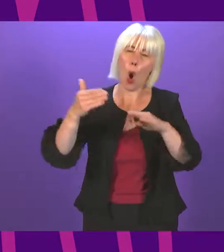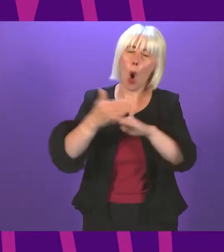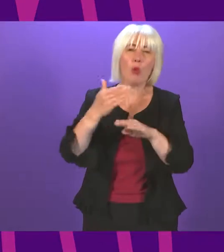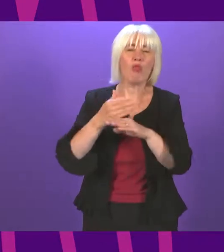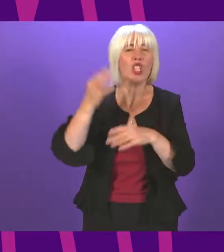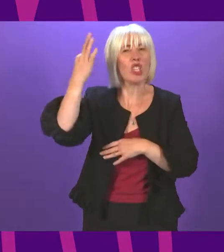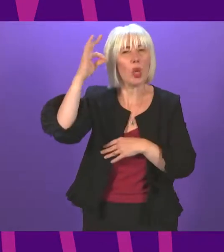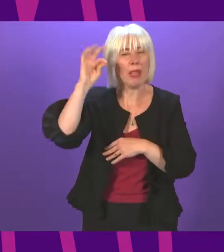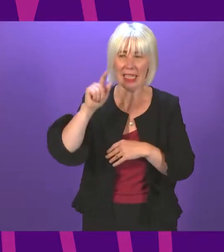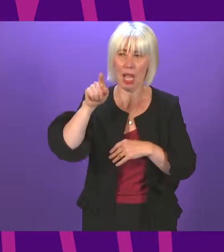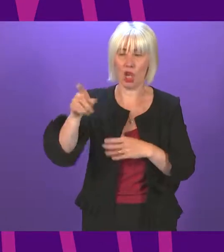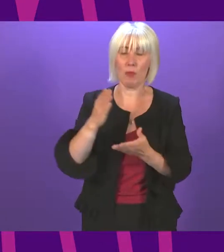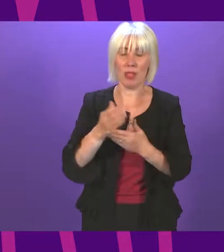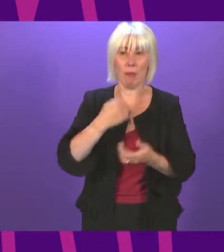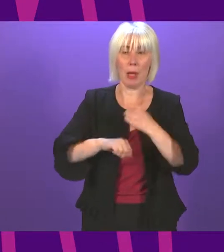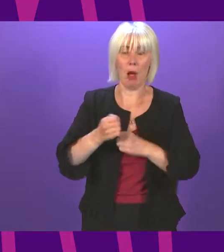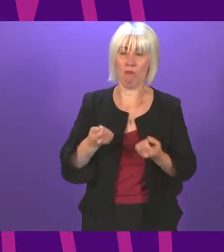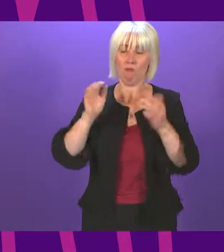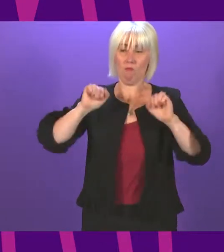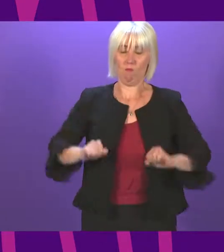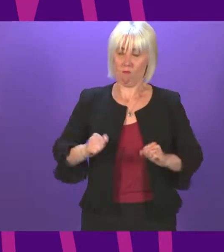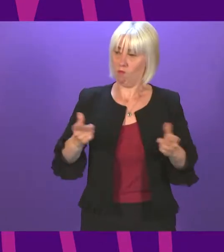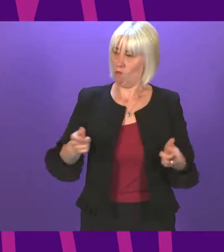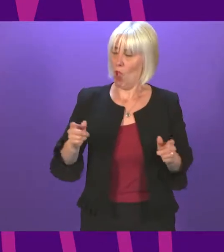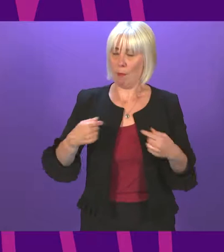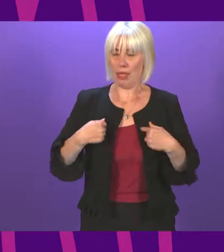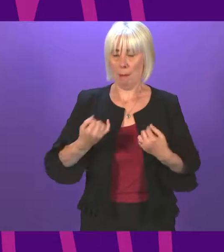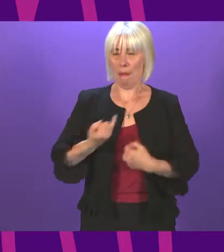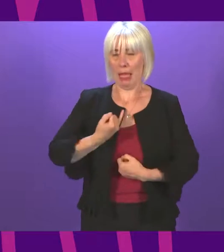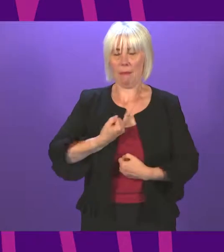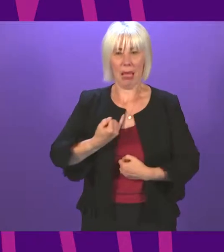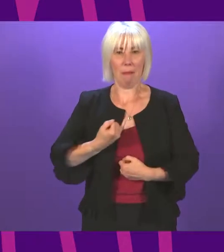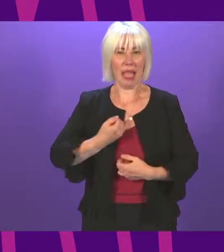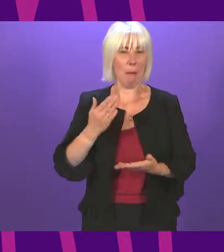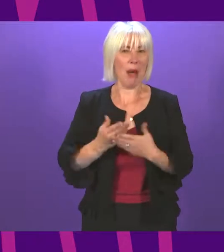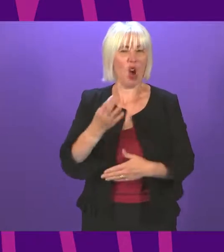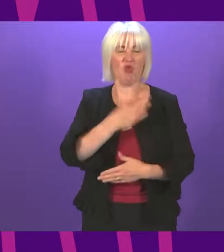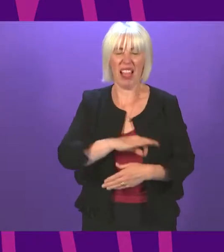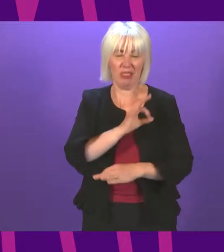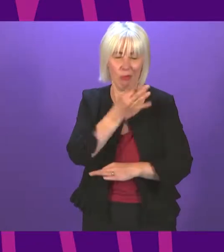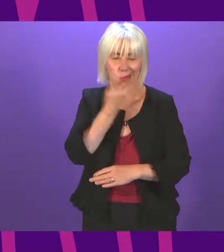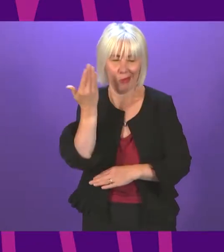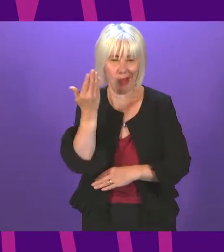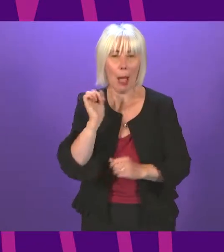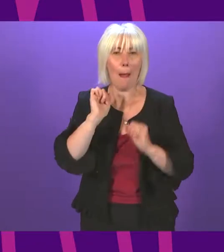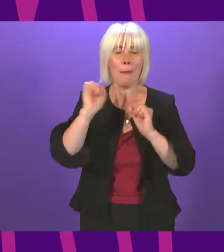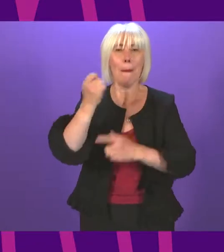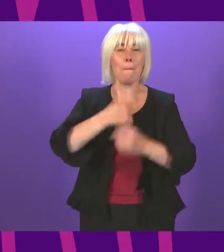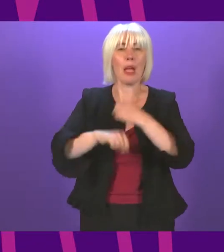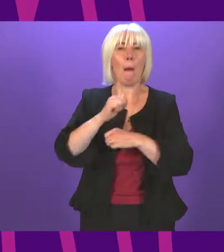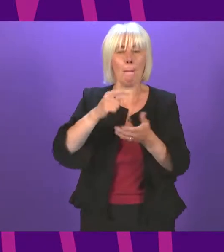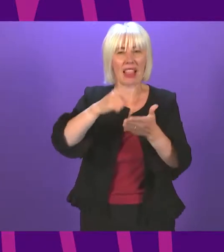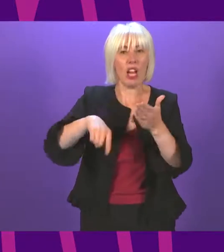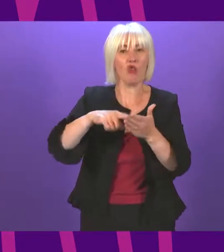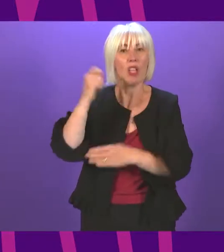truly sought-after positions where, as you know, the President Officer, you get all of the blame but none of the credit. Our recent electoral success, and particularly the